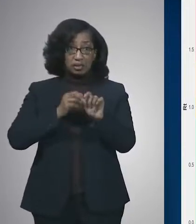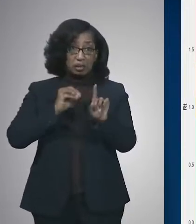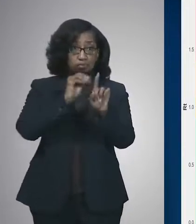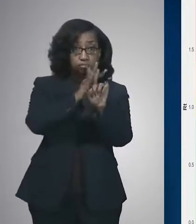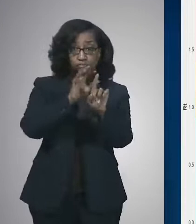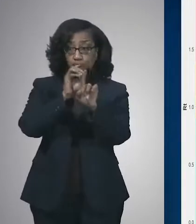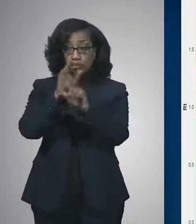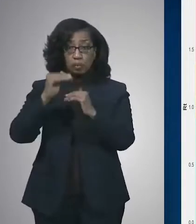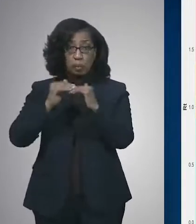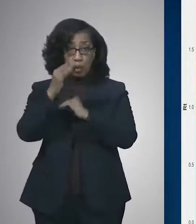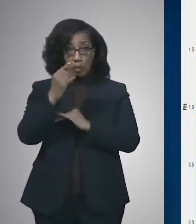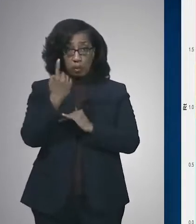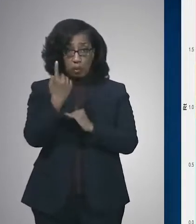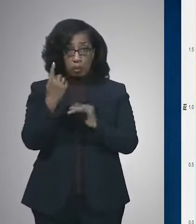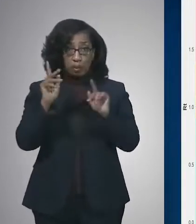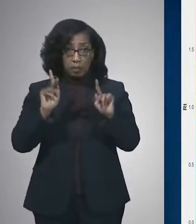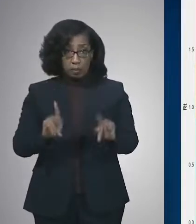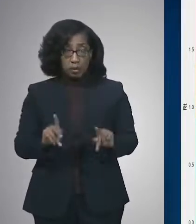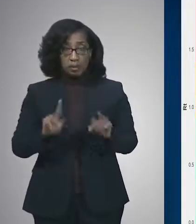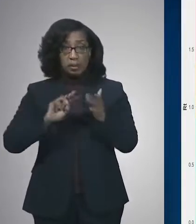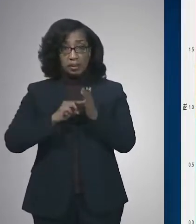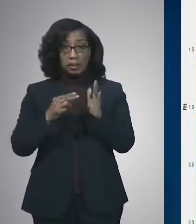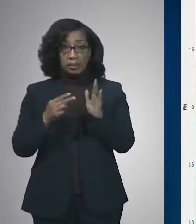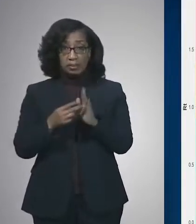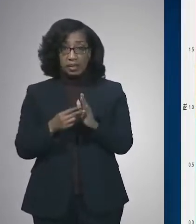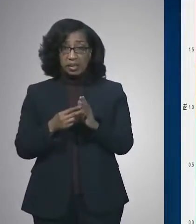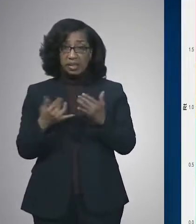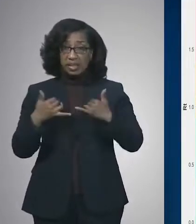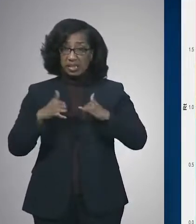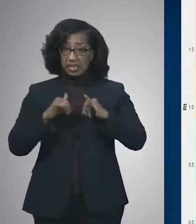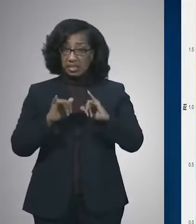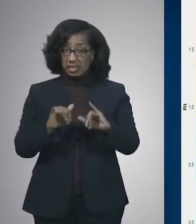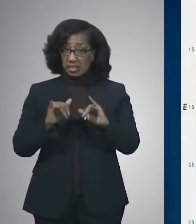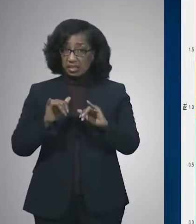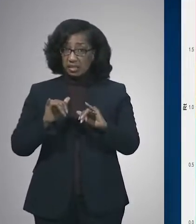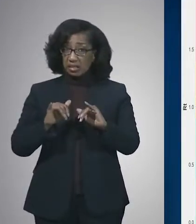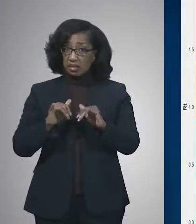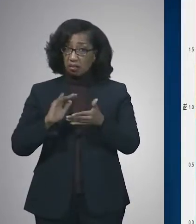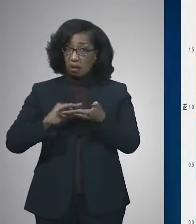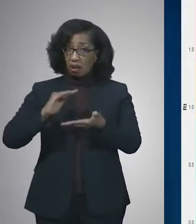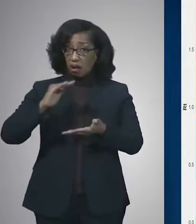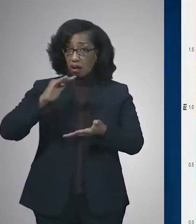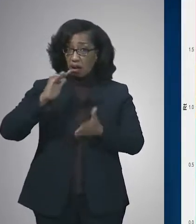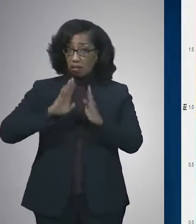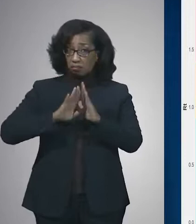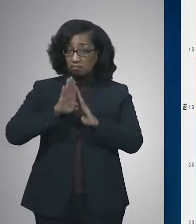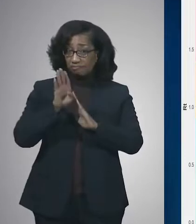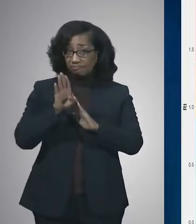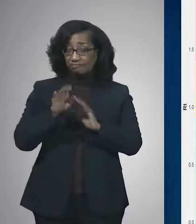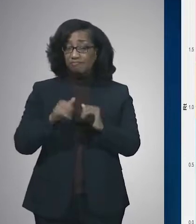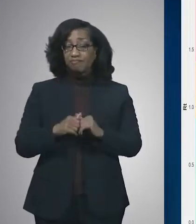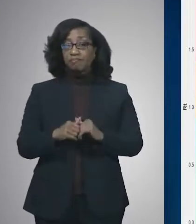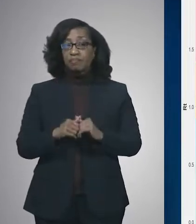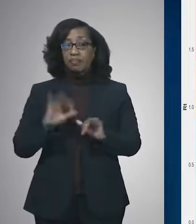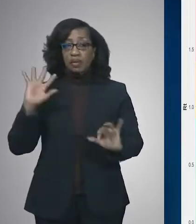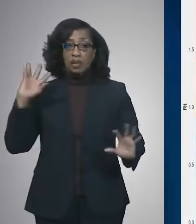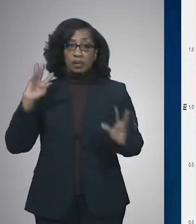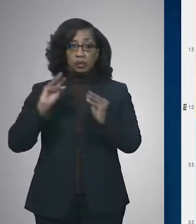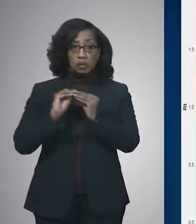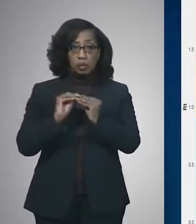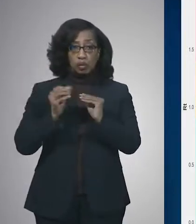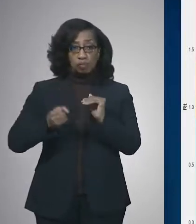one other person, meaning that the epidemic may be growing rather than shrinking in the community. Total COVID-19